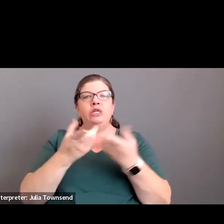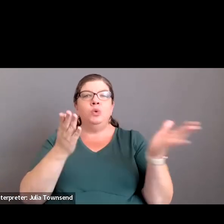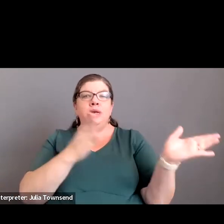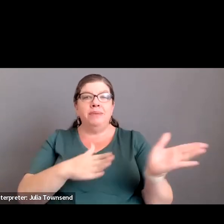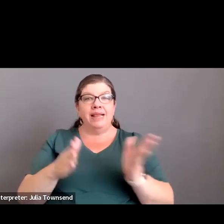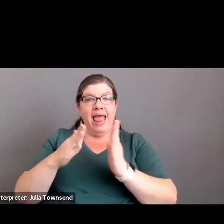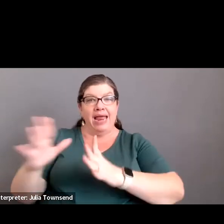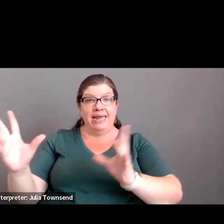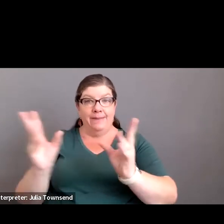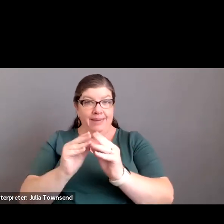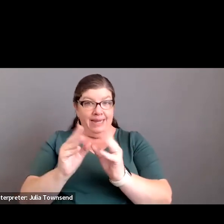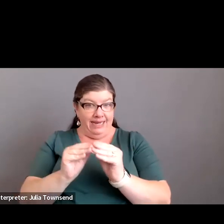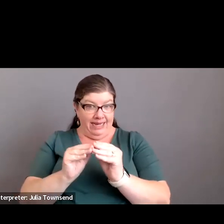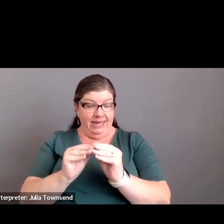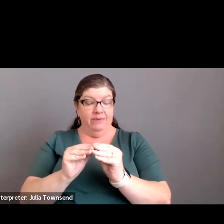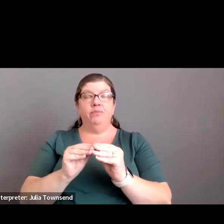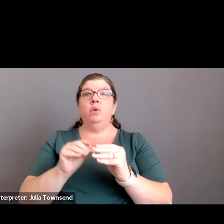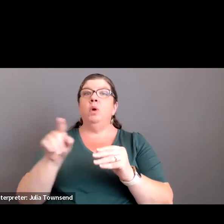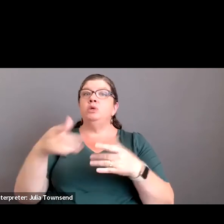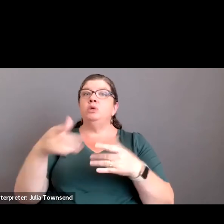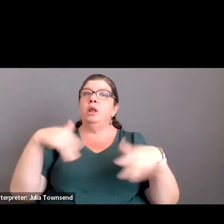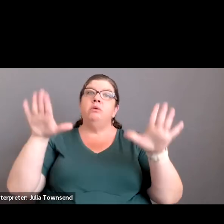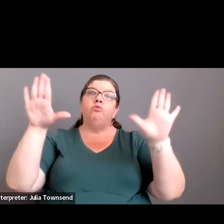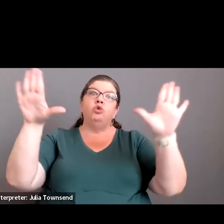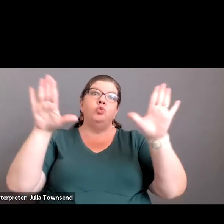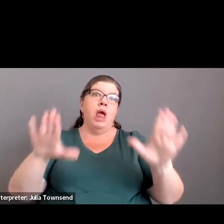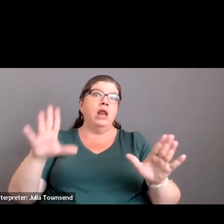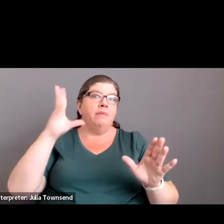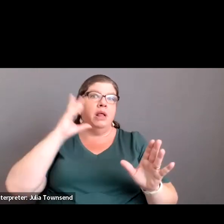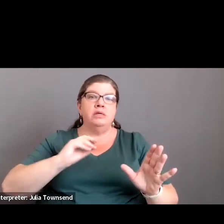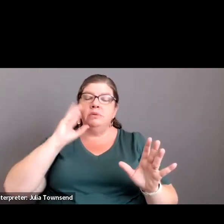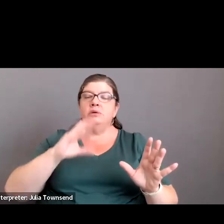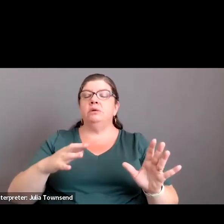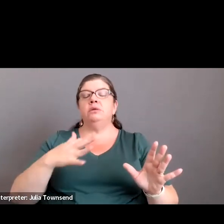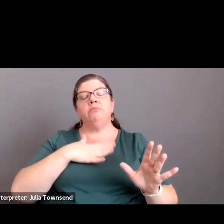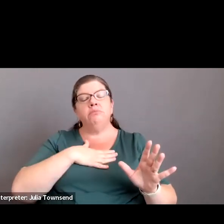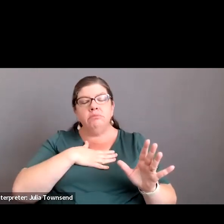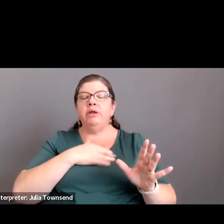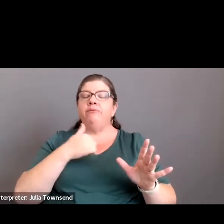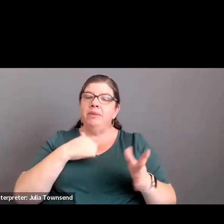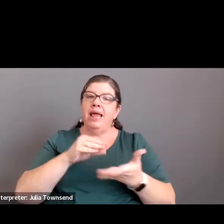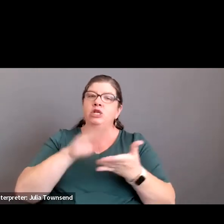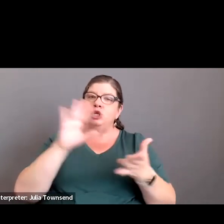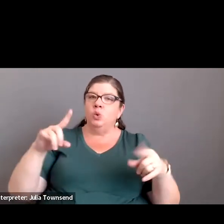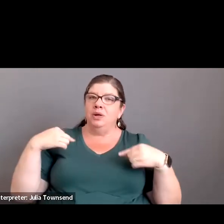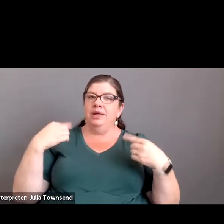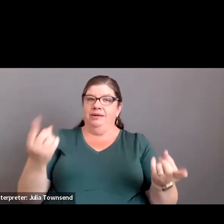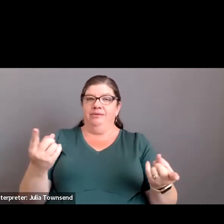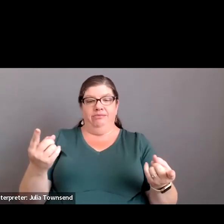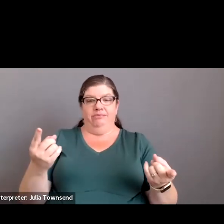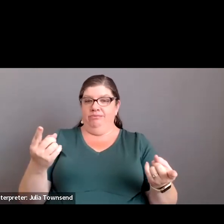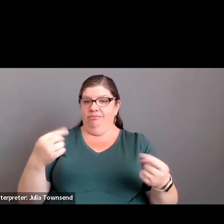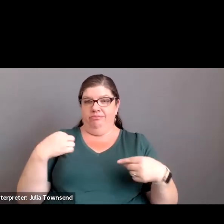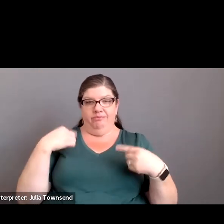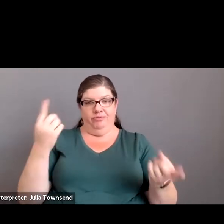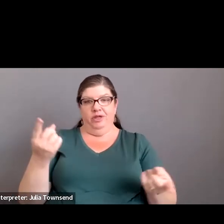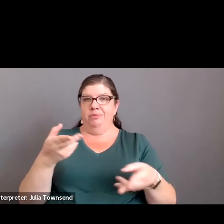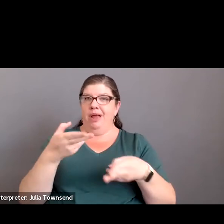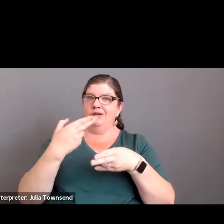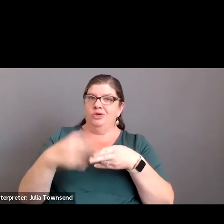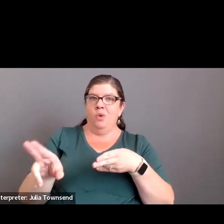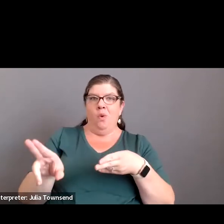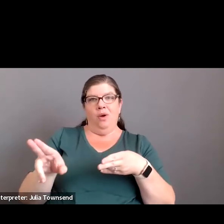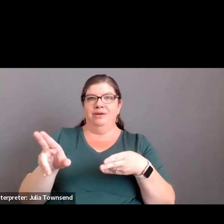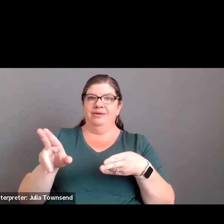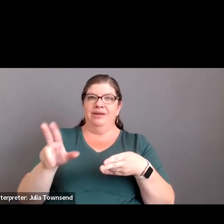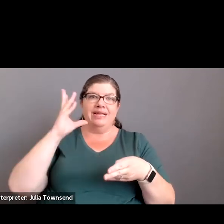meeting. It was one of the most incredible experiences that I've had as a student in my very short